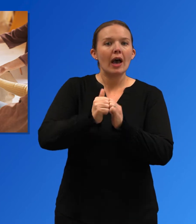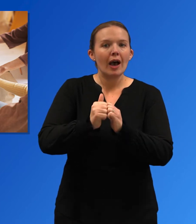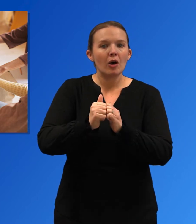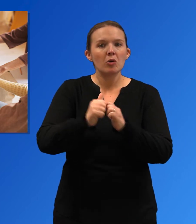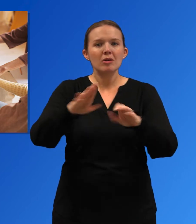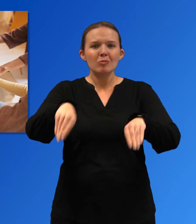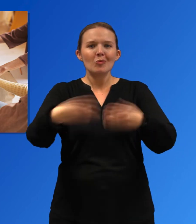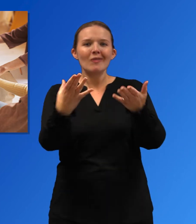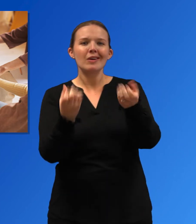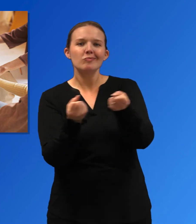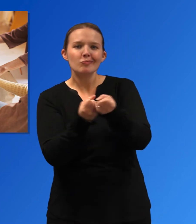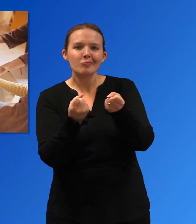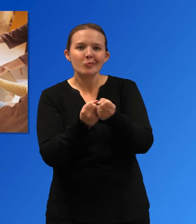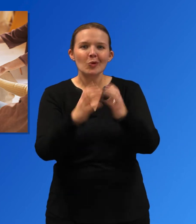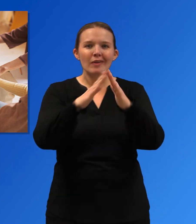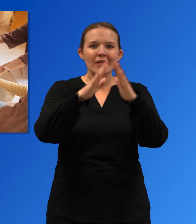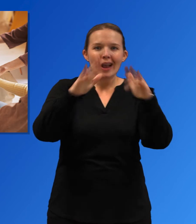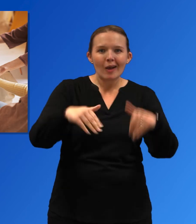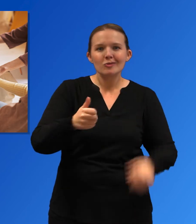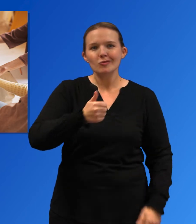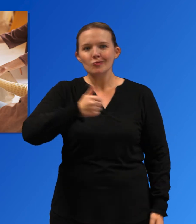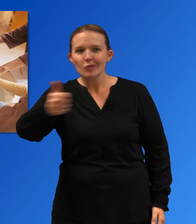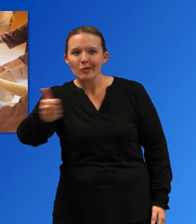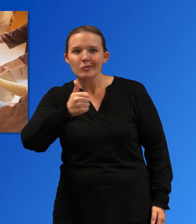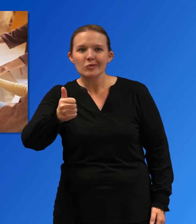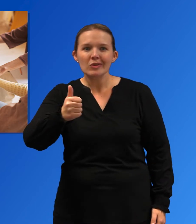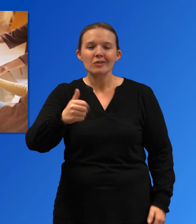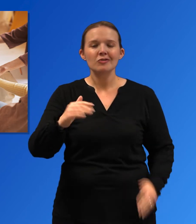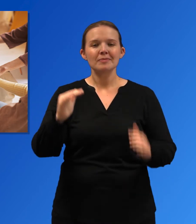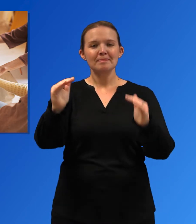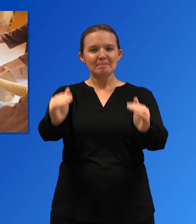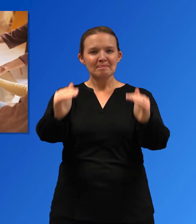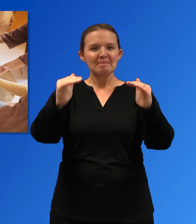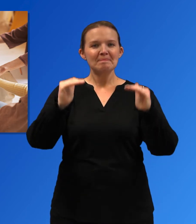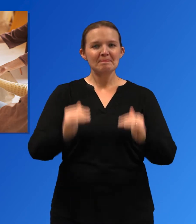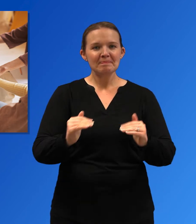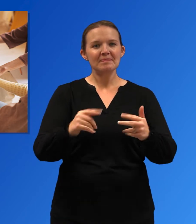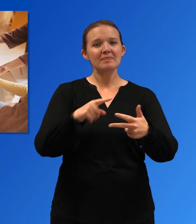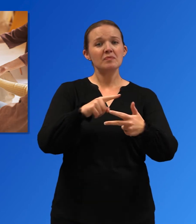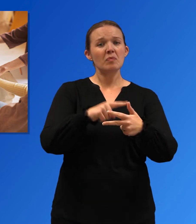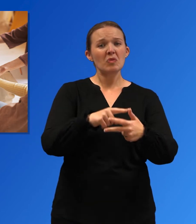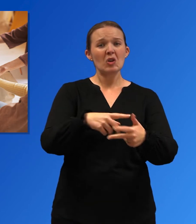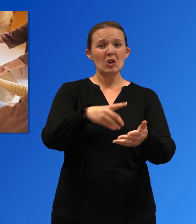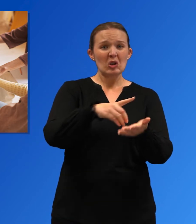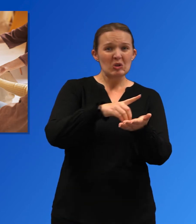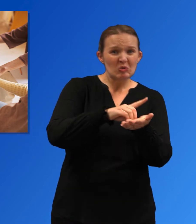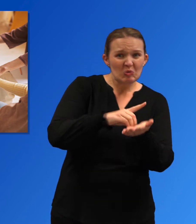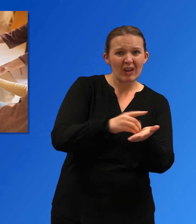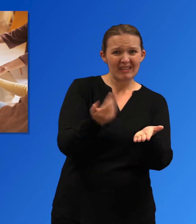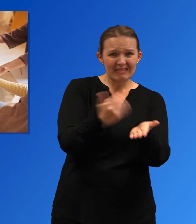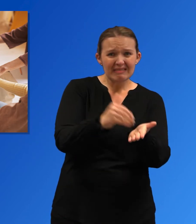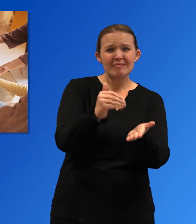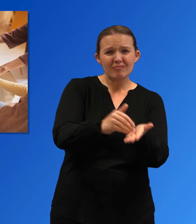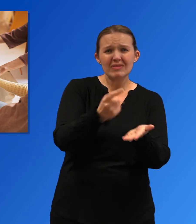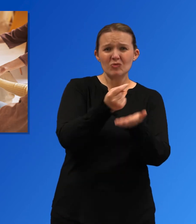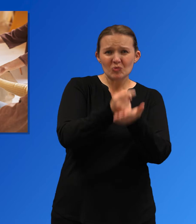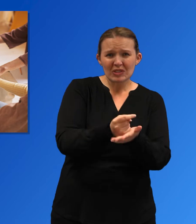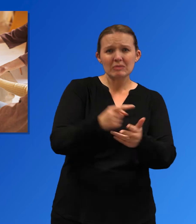reducing barriers to access and staying in treatment by offering structural support such as housing